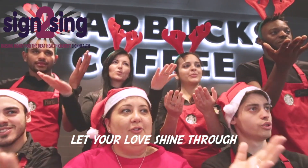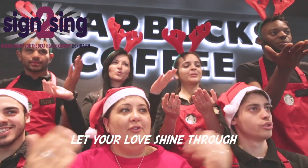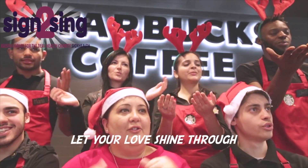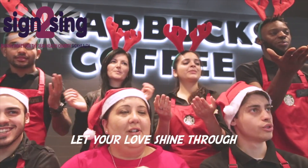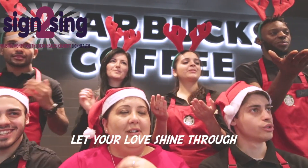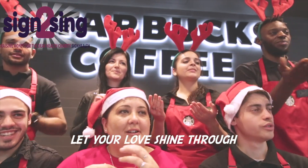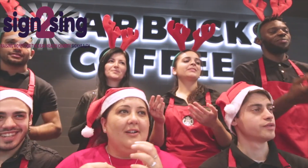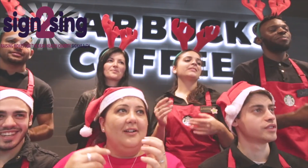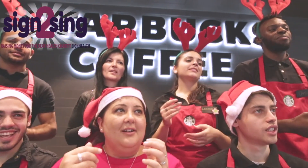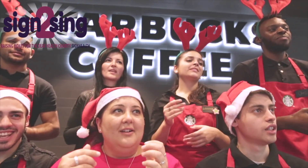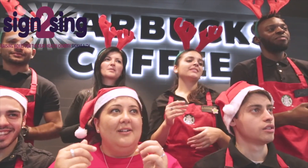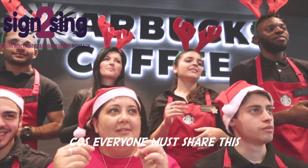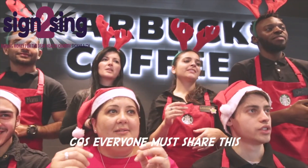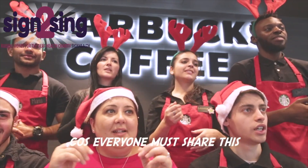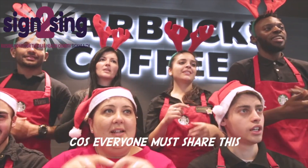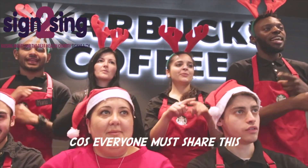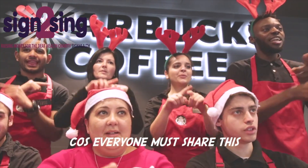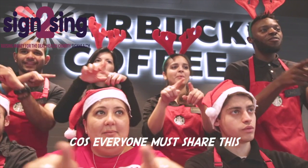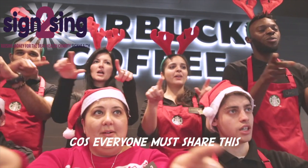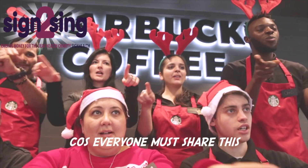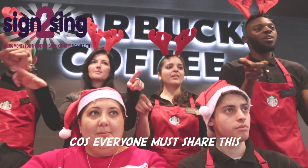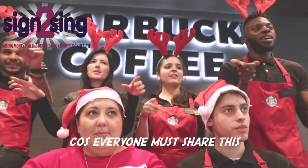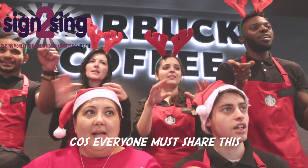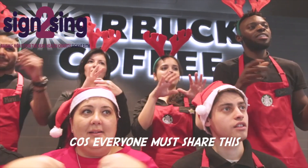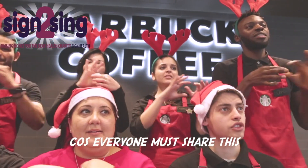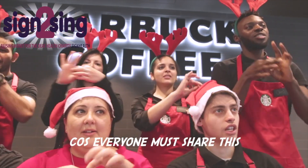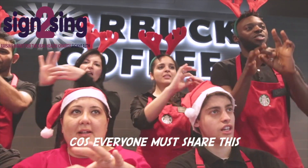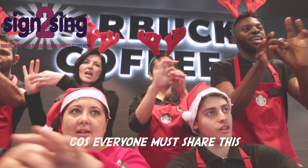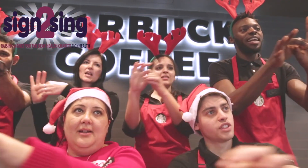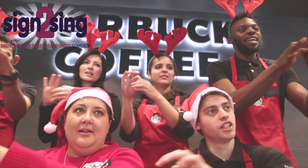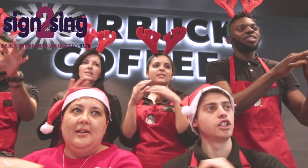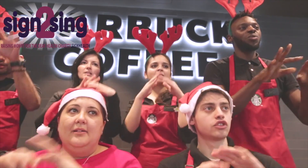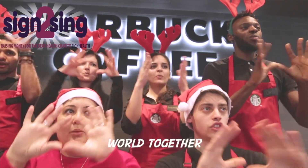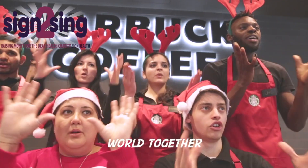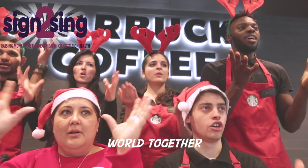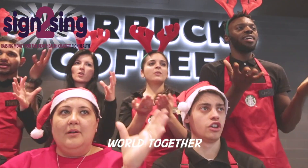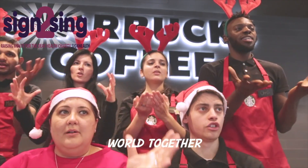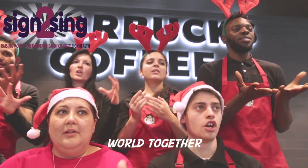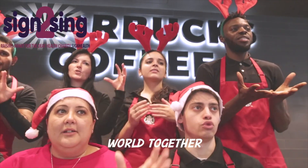Cause everyone must share this world Together